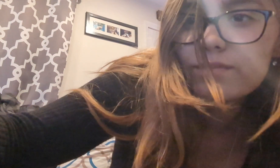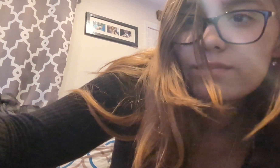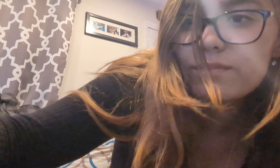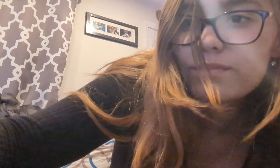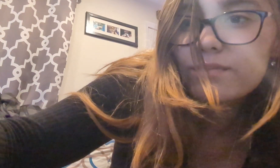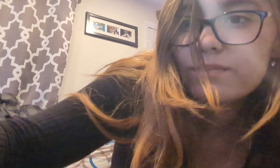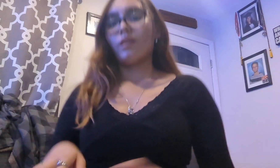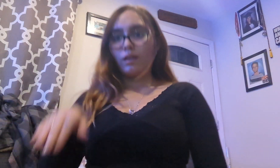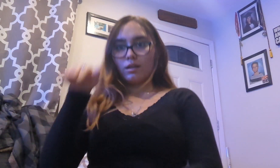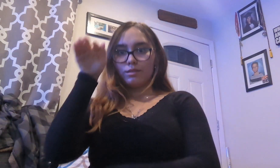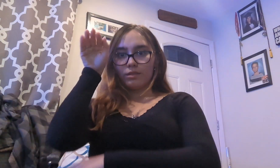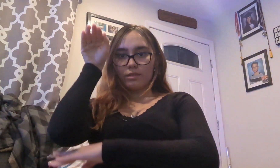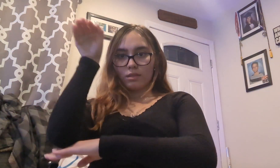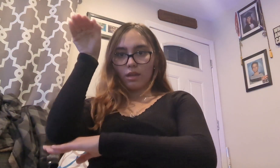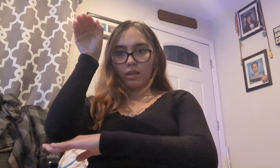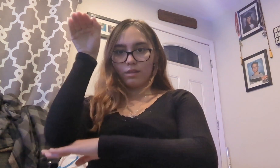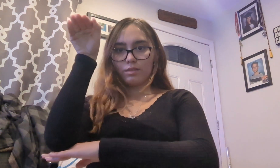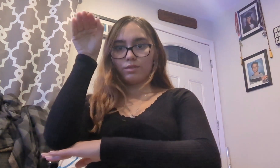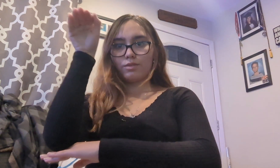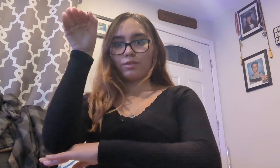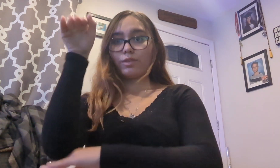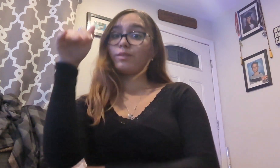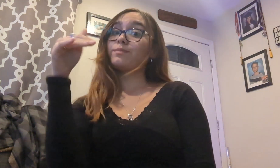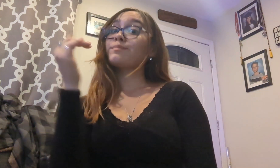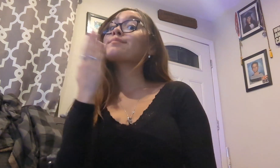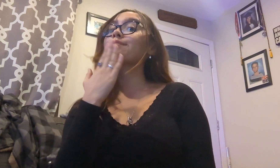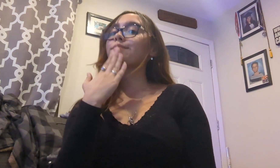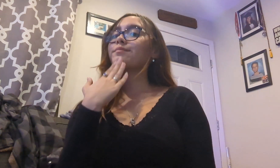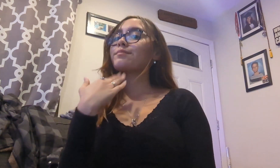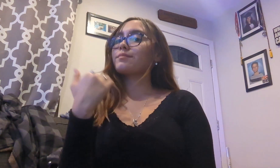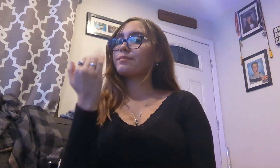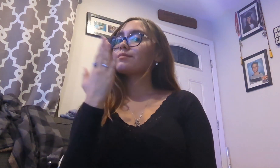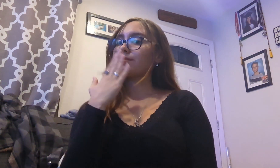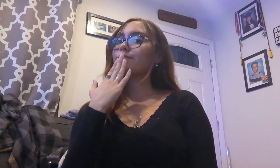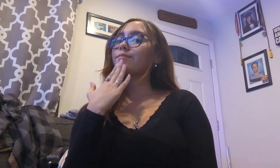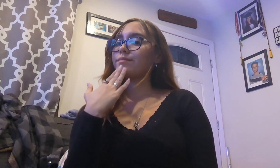Fucker. Packing. Shipping. Guaranteed. Store. The share the love store.